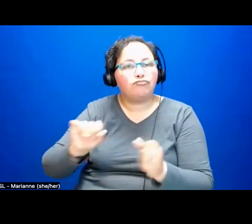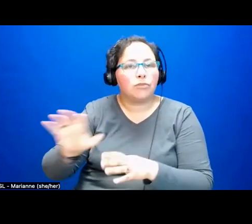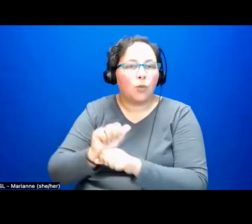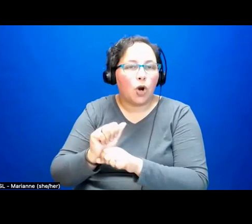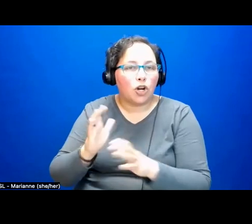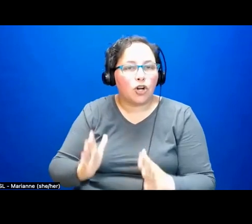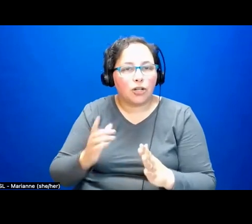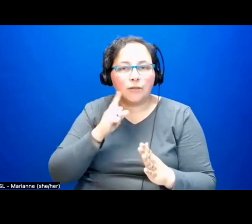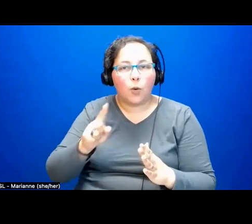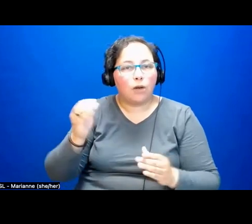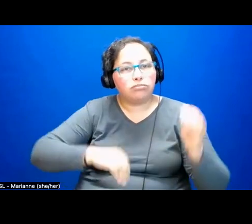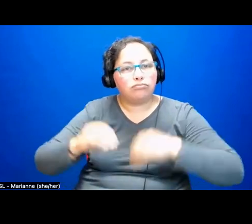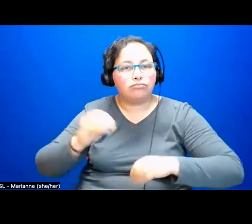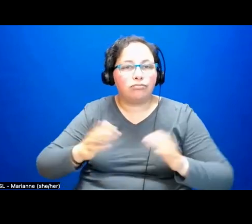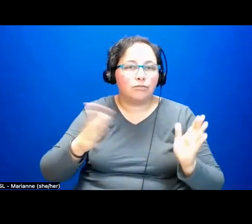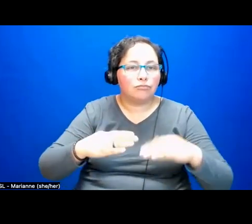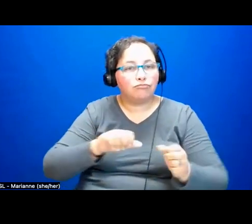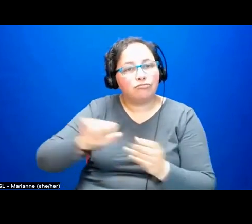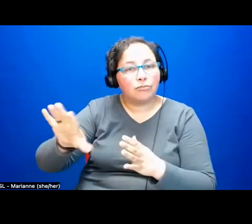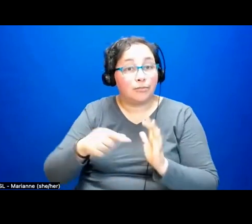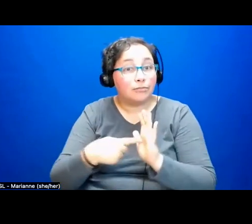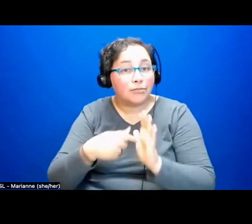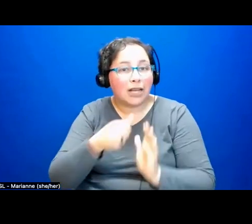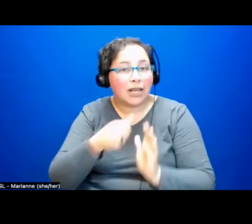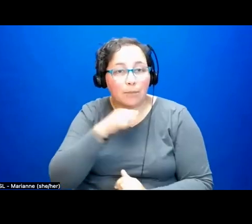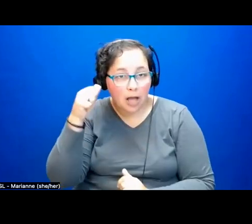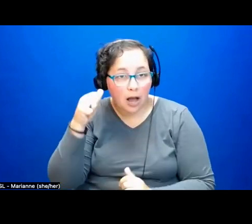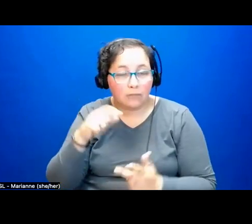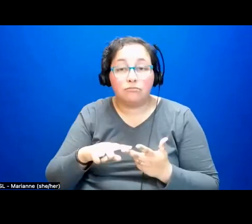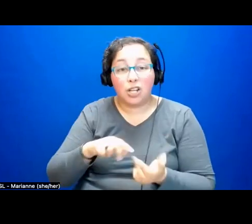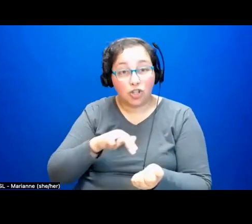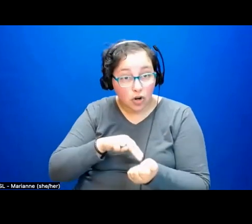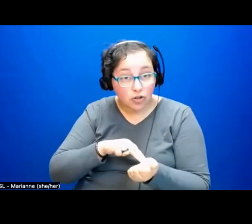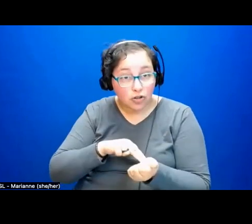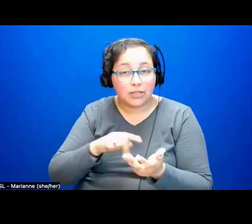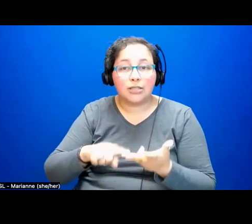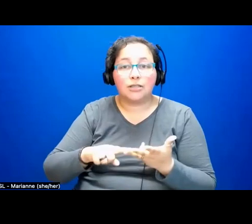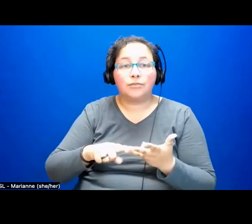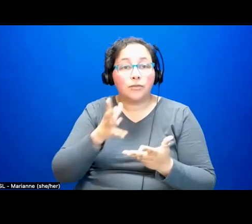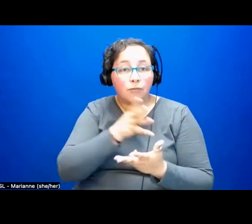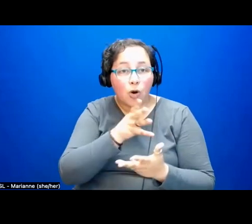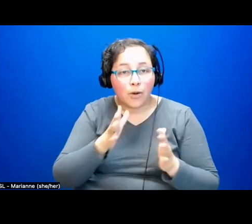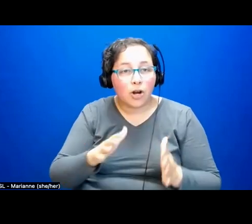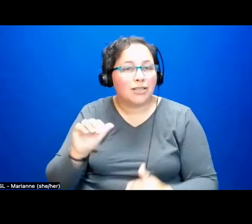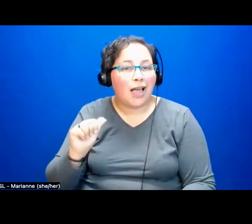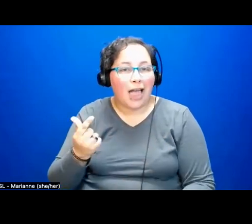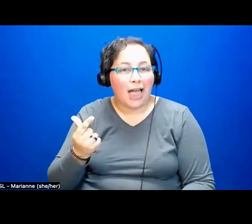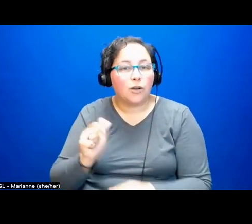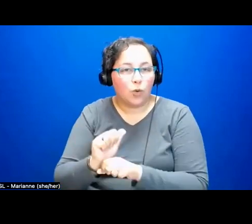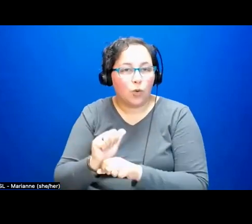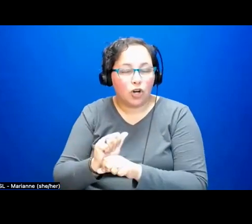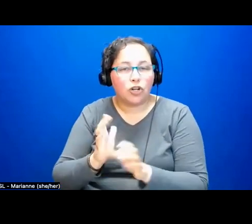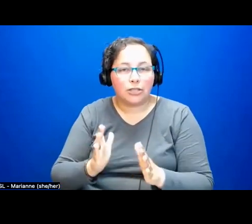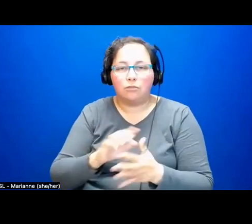those legendary wins against Amazon, nurses, agriculture and food workers, and others,